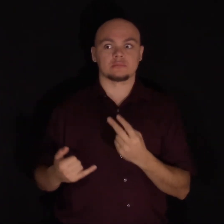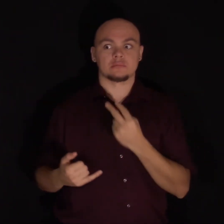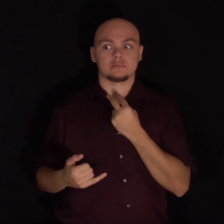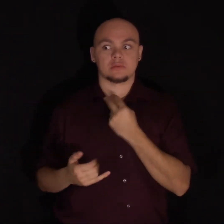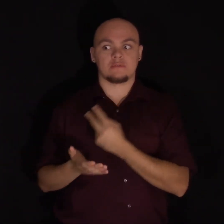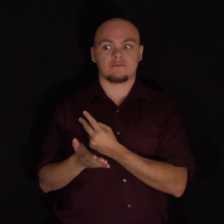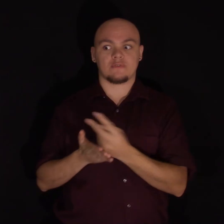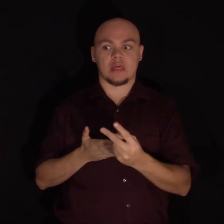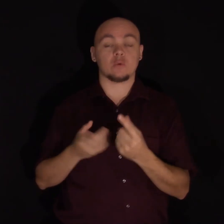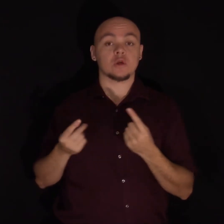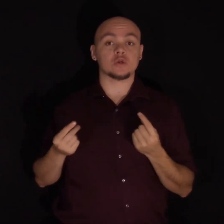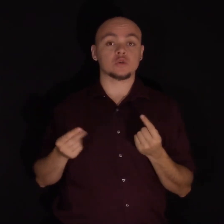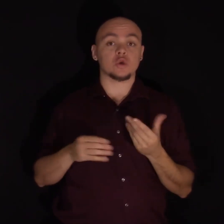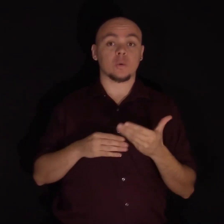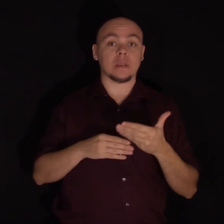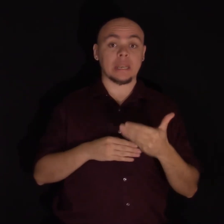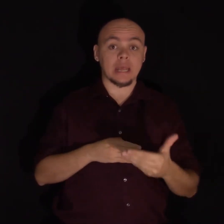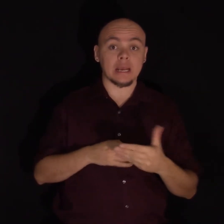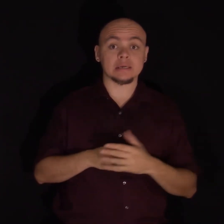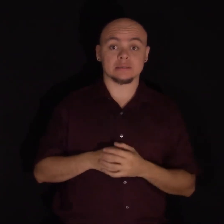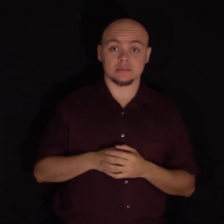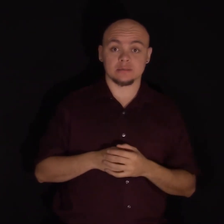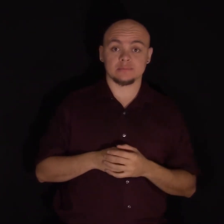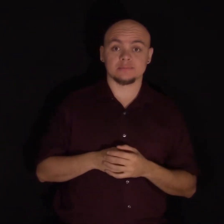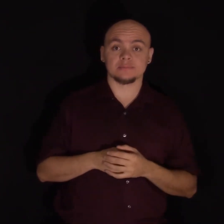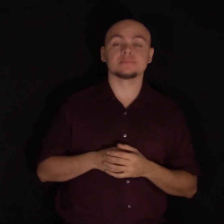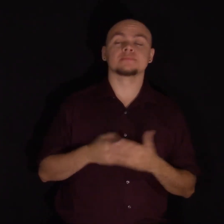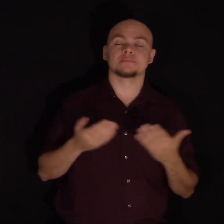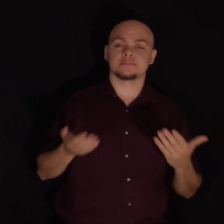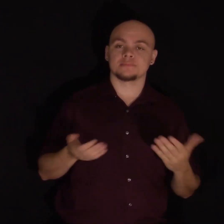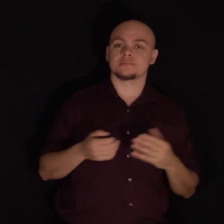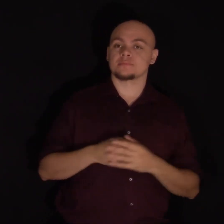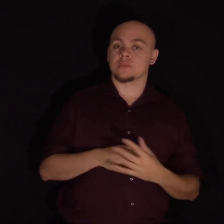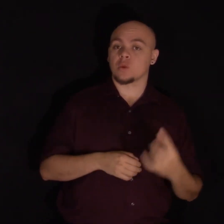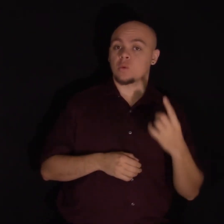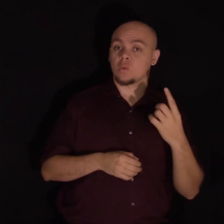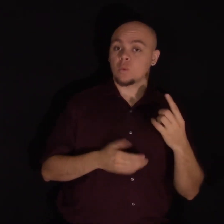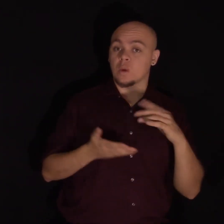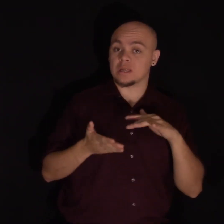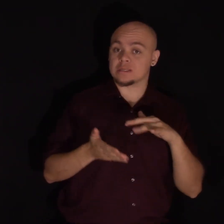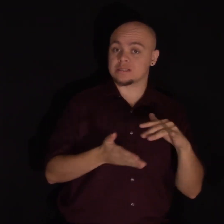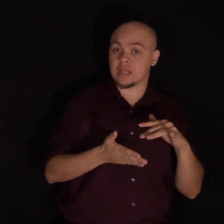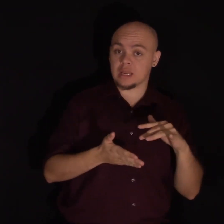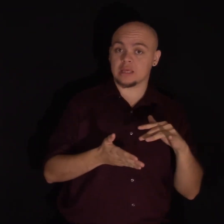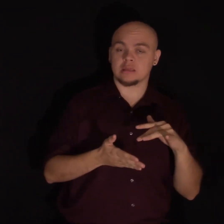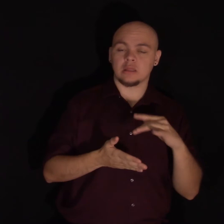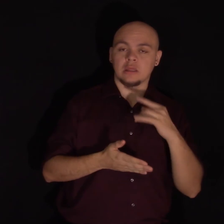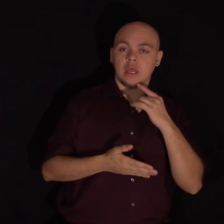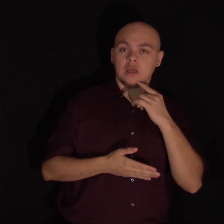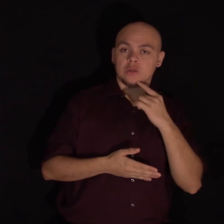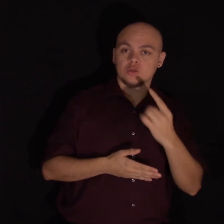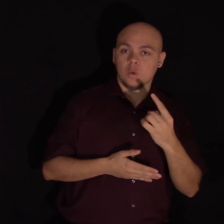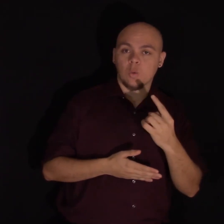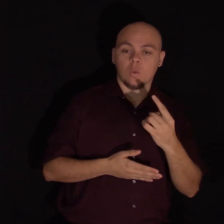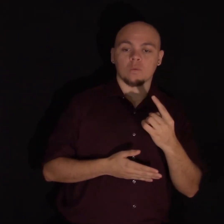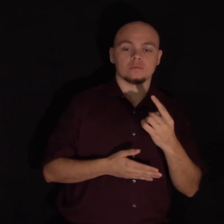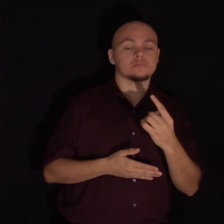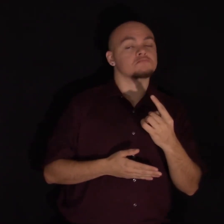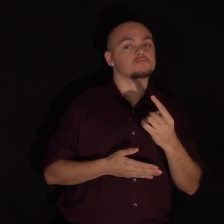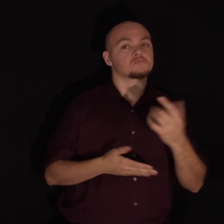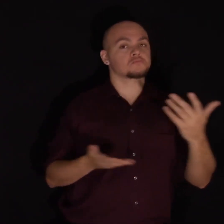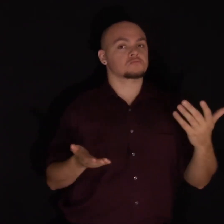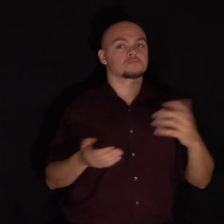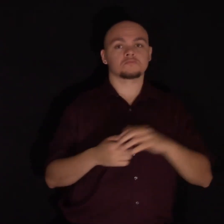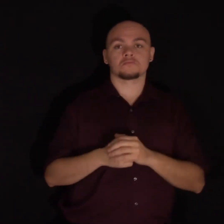do next? I'll tell you what they do next. In one study, they told us they would probably